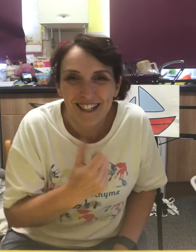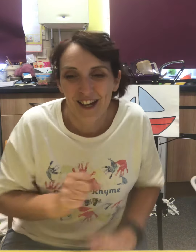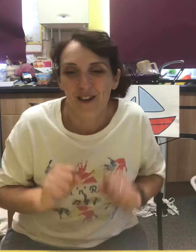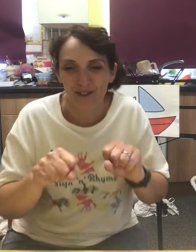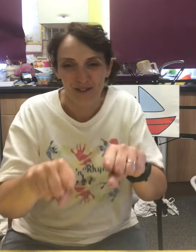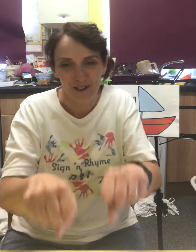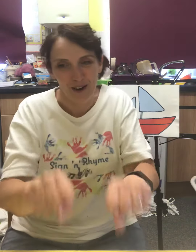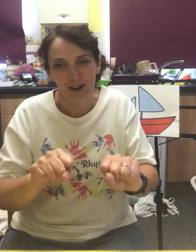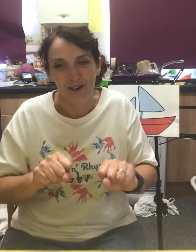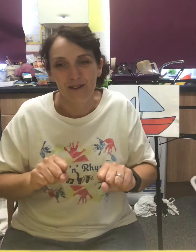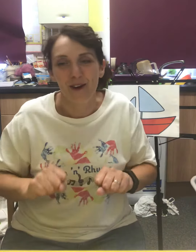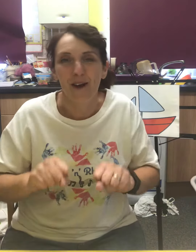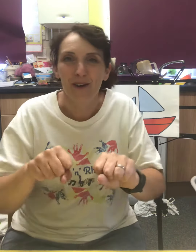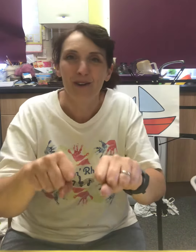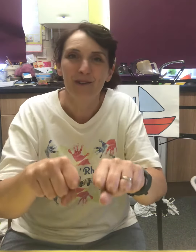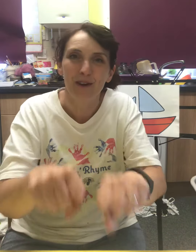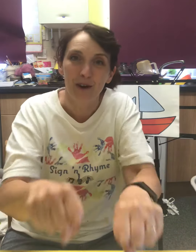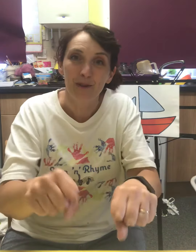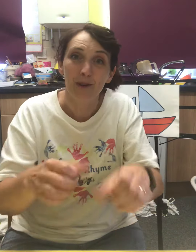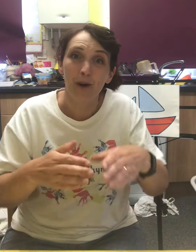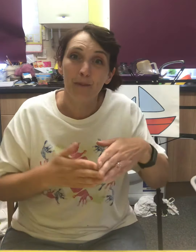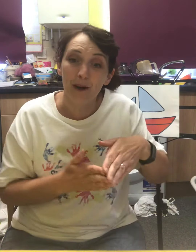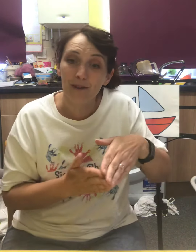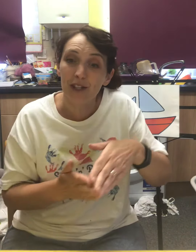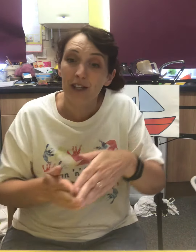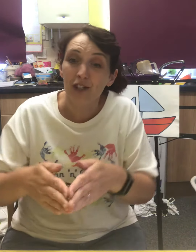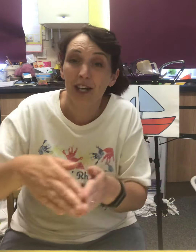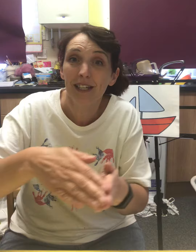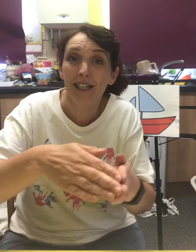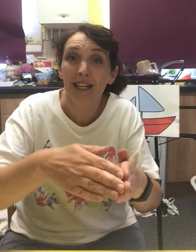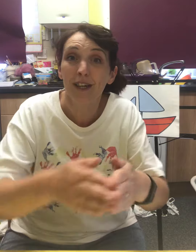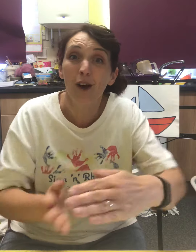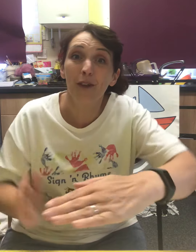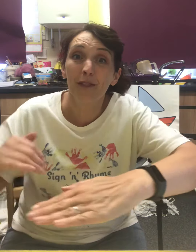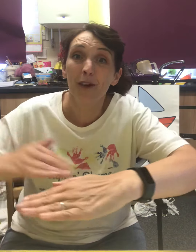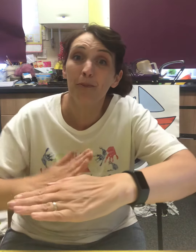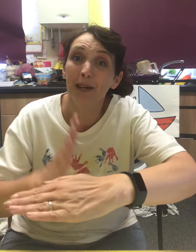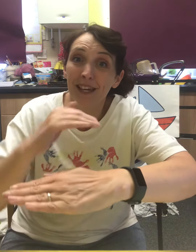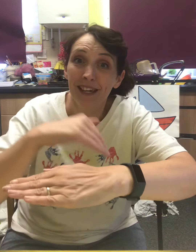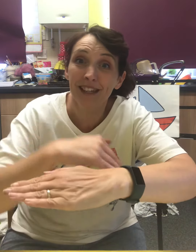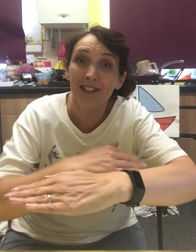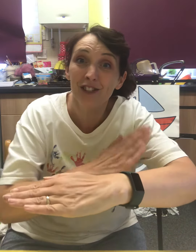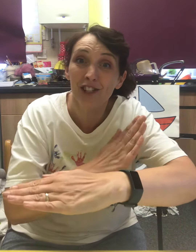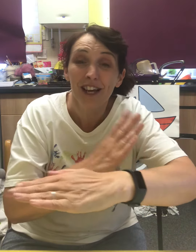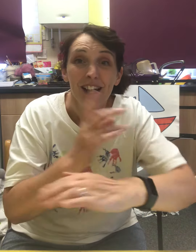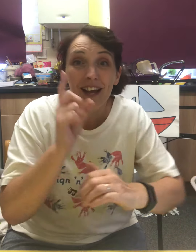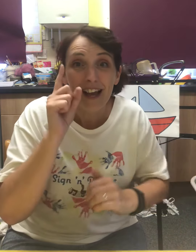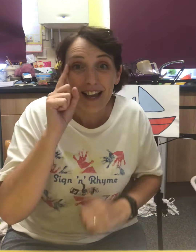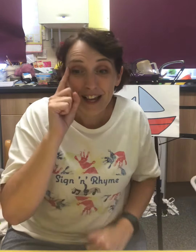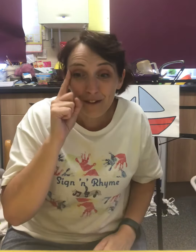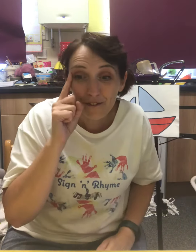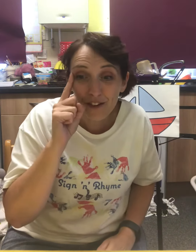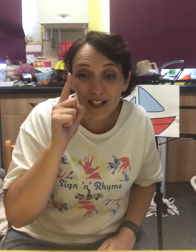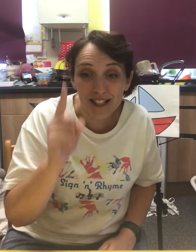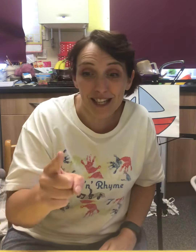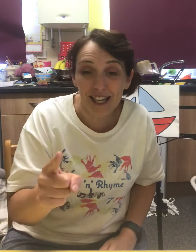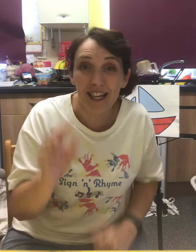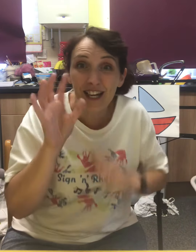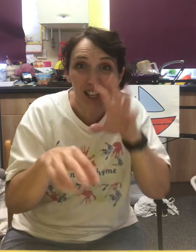Row row row your boat, gently on the beach. If you see a